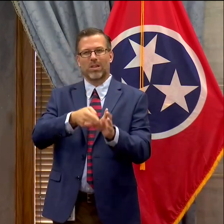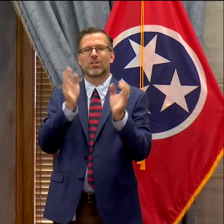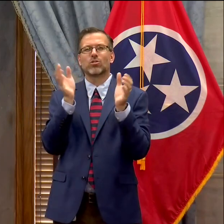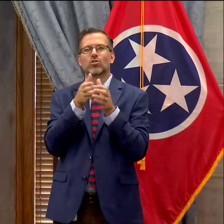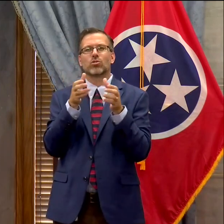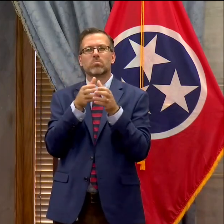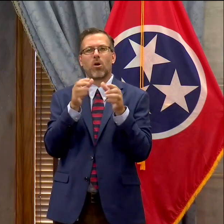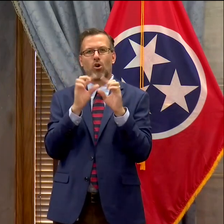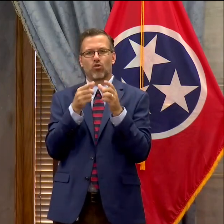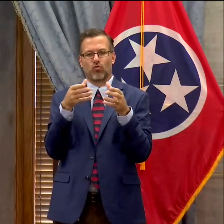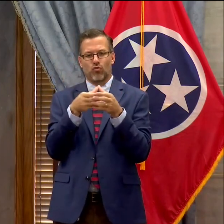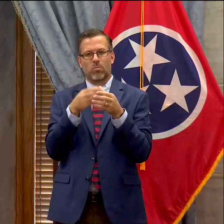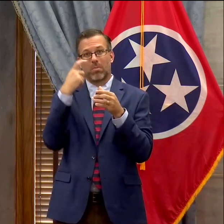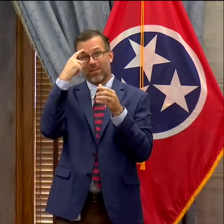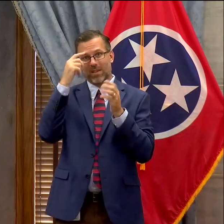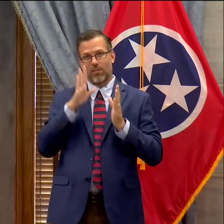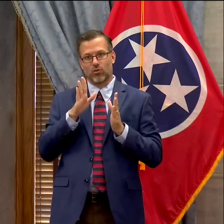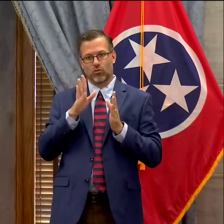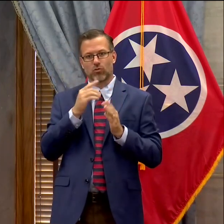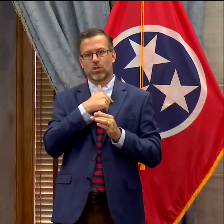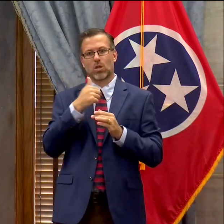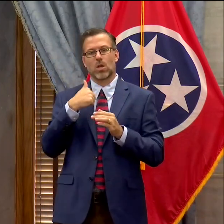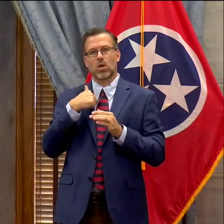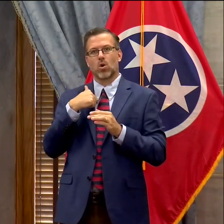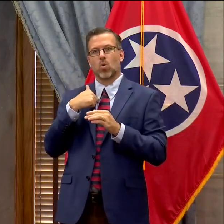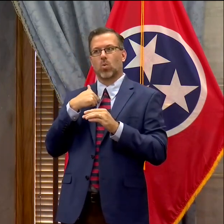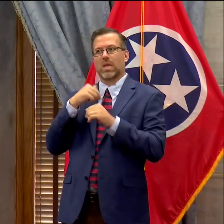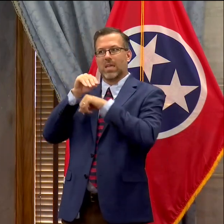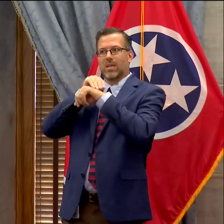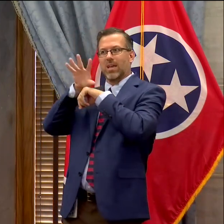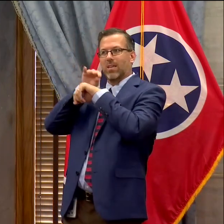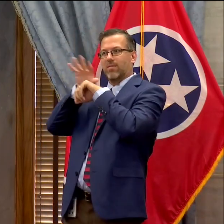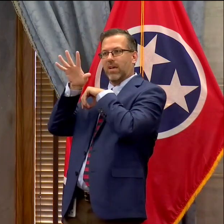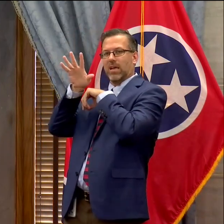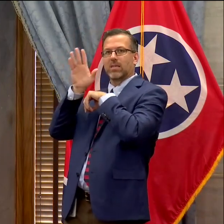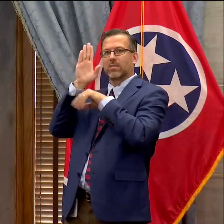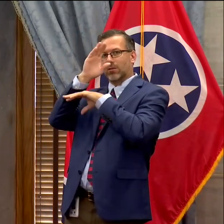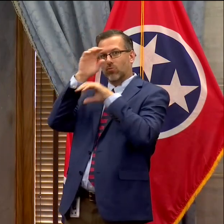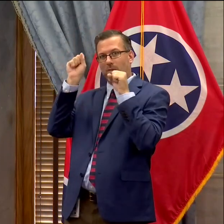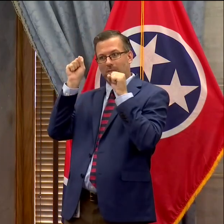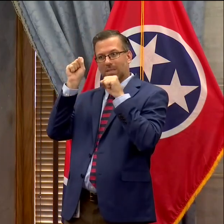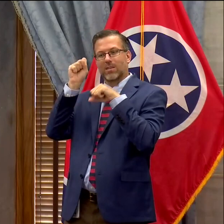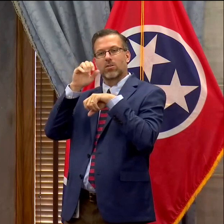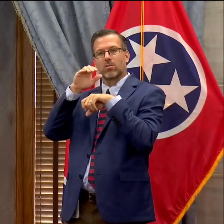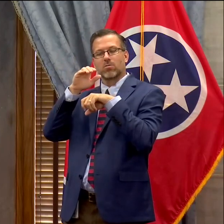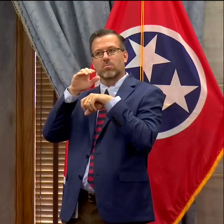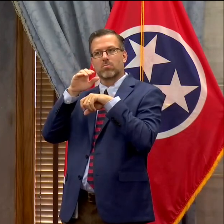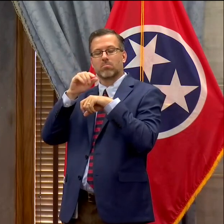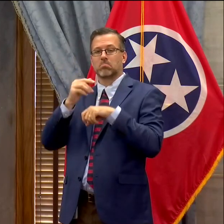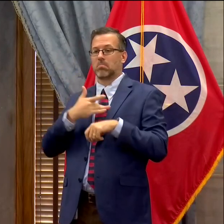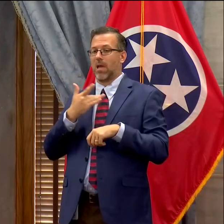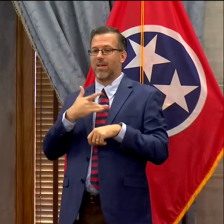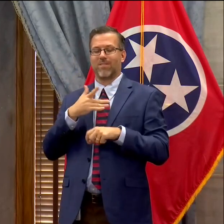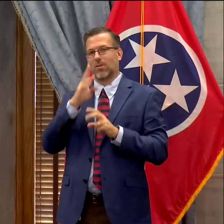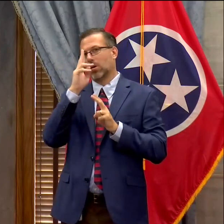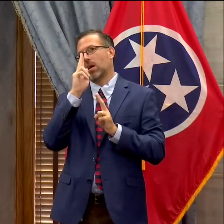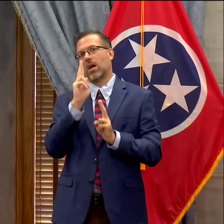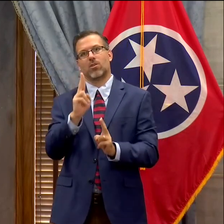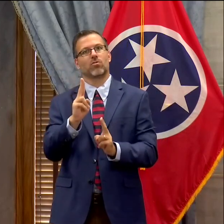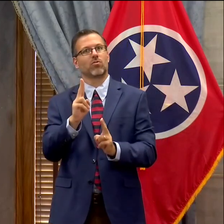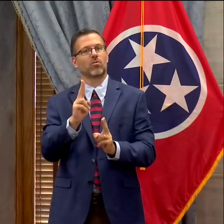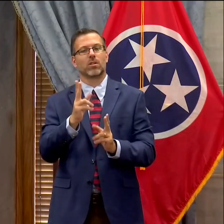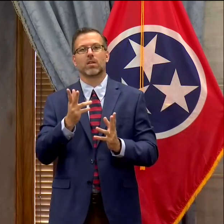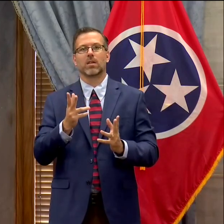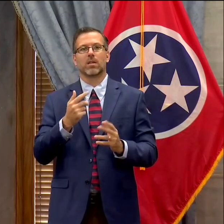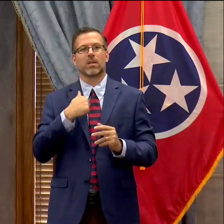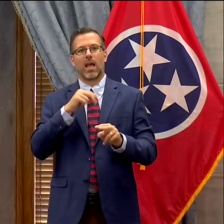governors who advise on policy at a national level, so I'm very honored to have been nominated and look